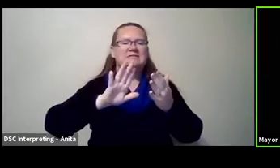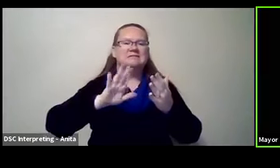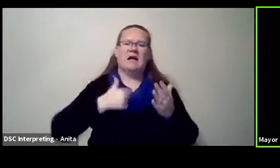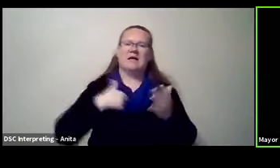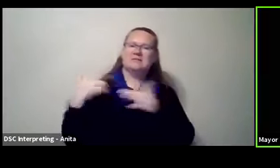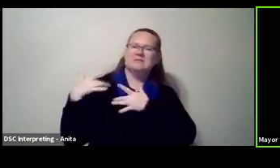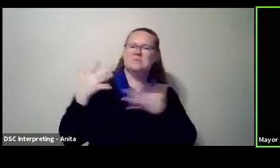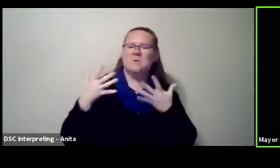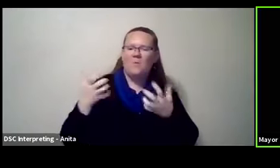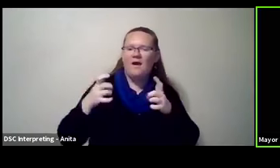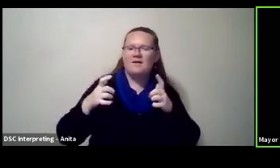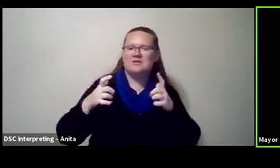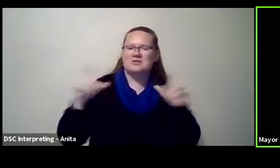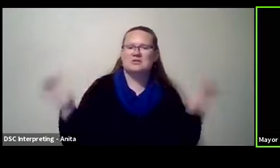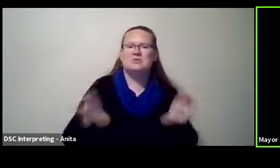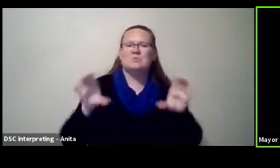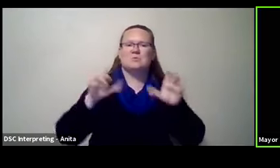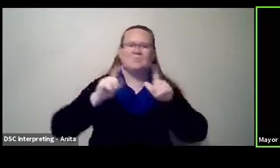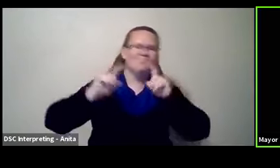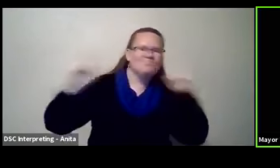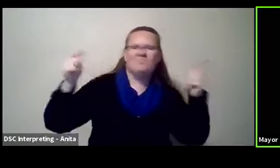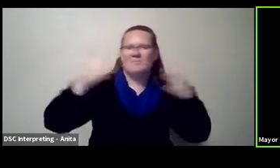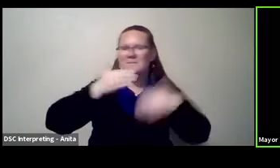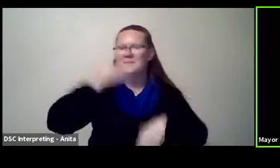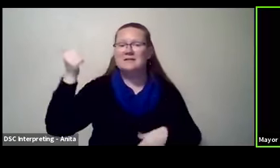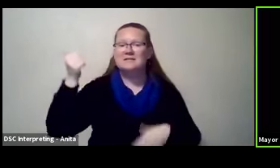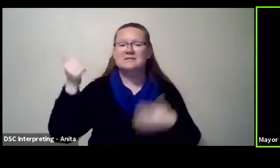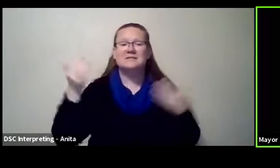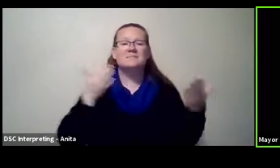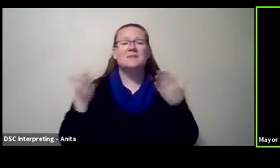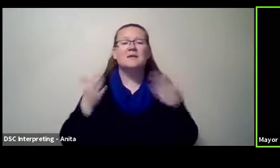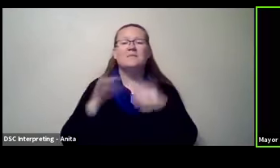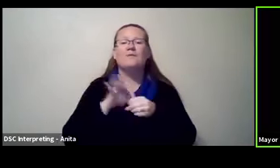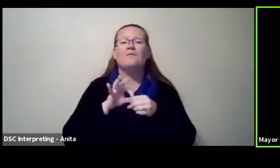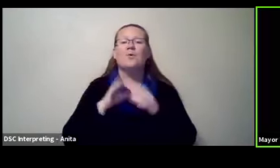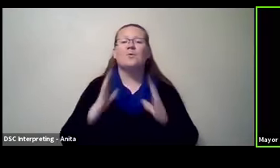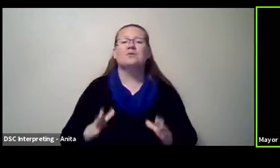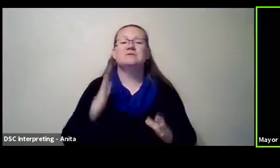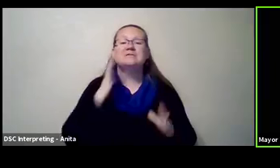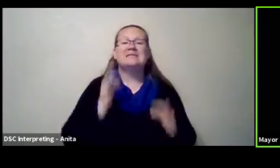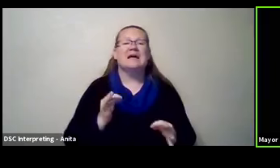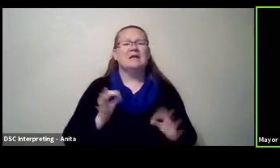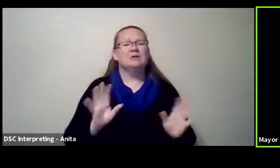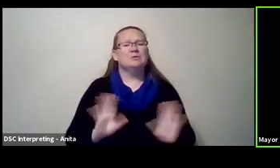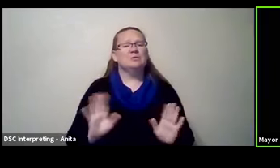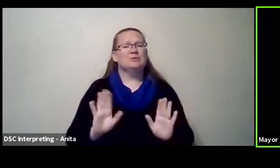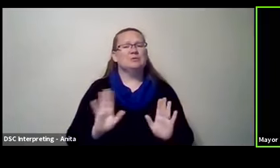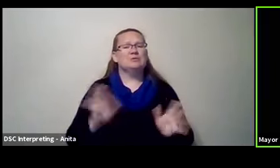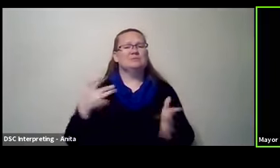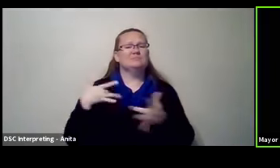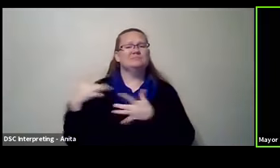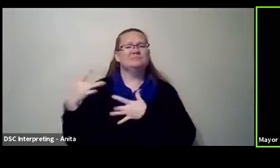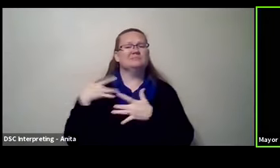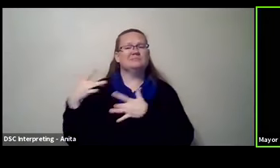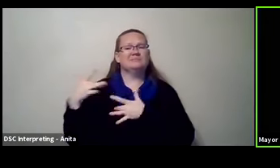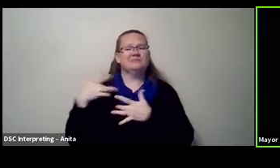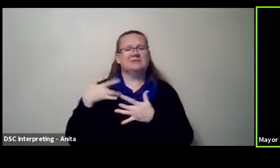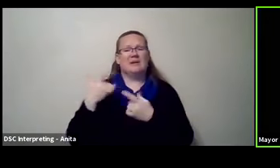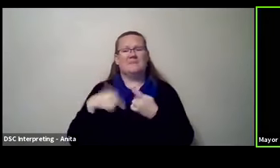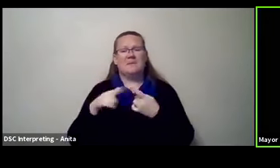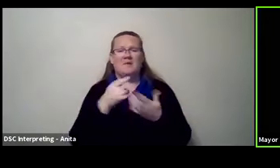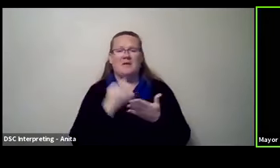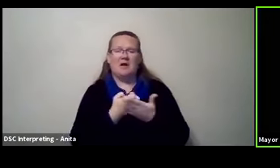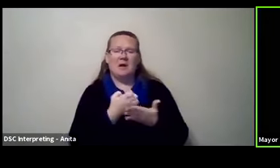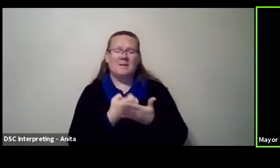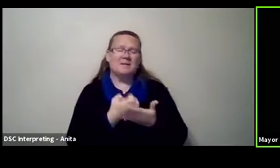toward, uh, all it can be, maybe there's not as much appetite for that now because people are worried, uh, uh, about the economy. That's